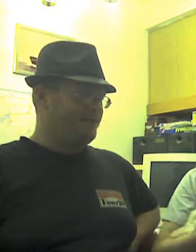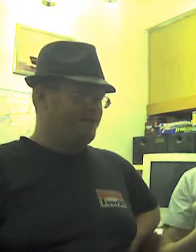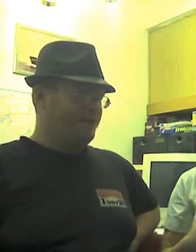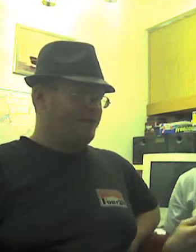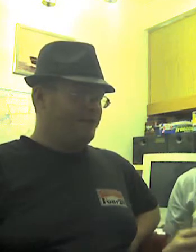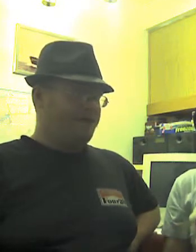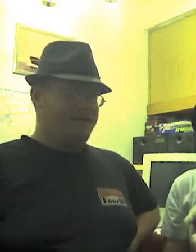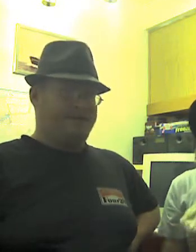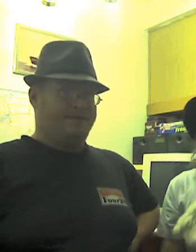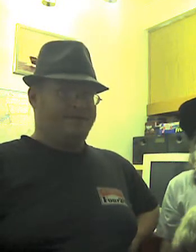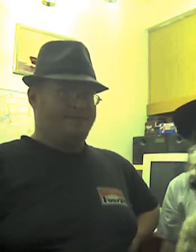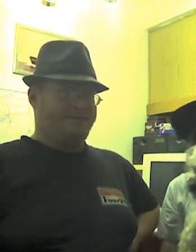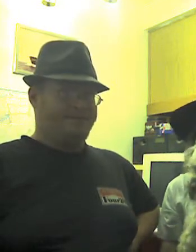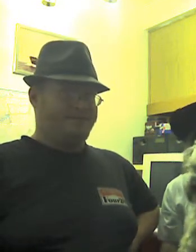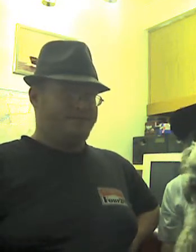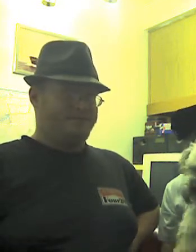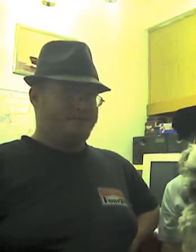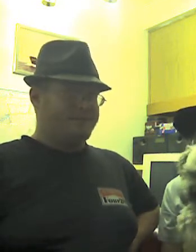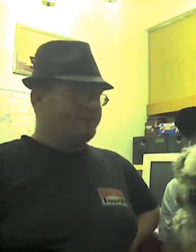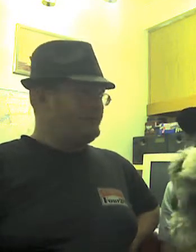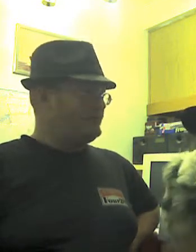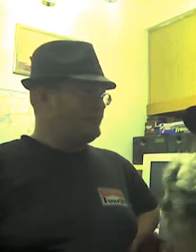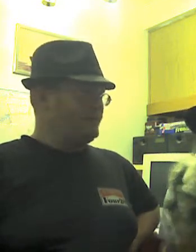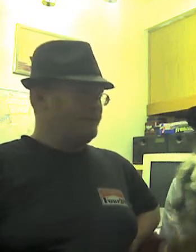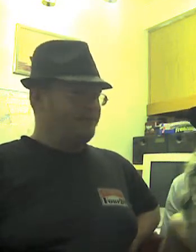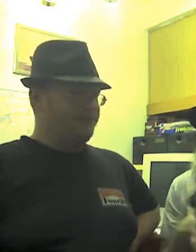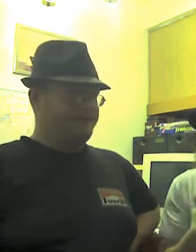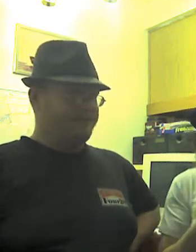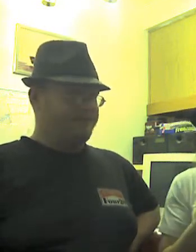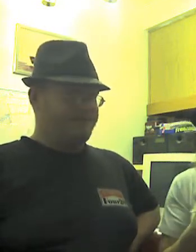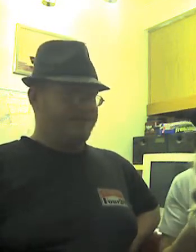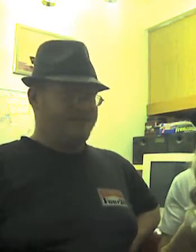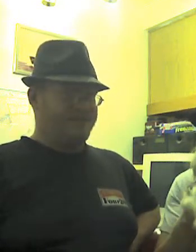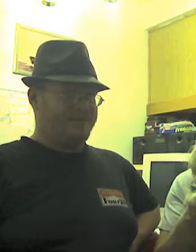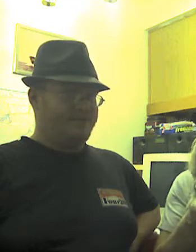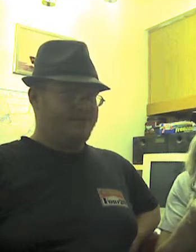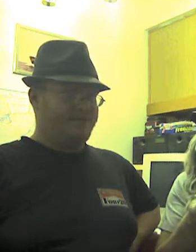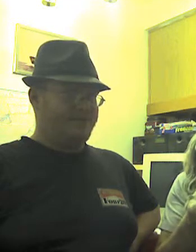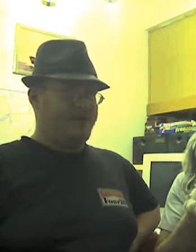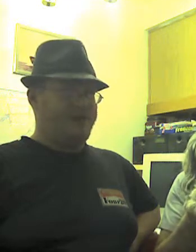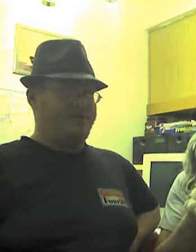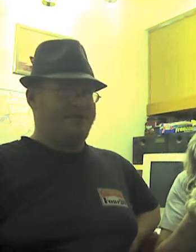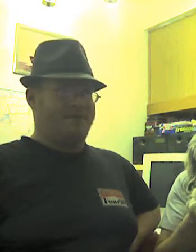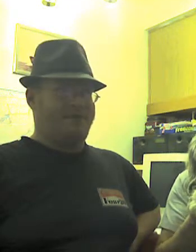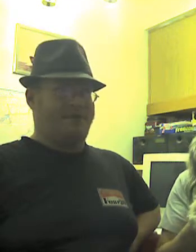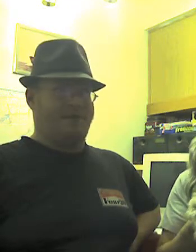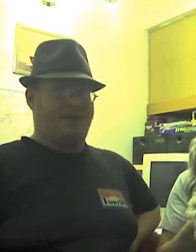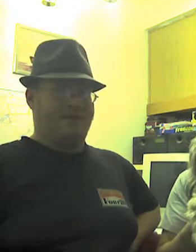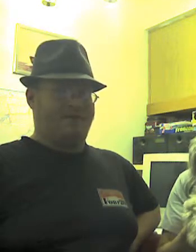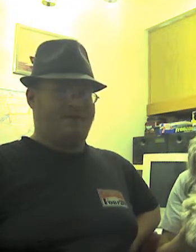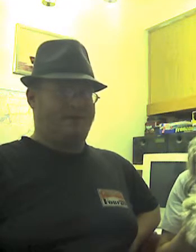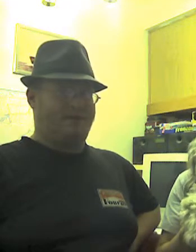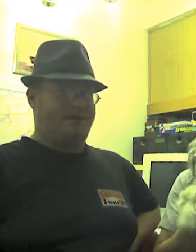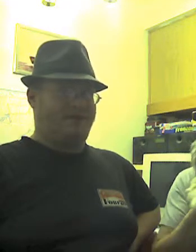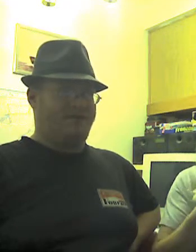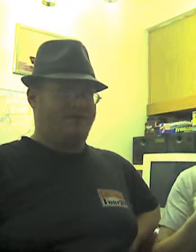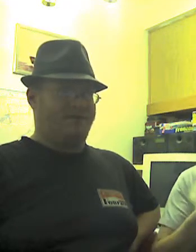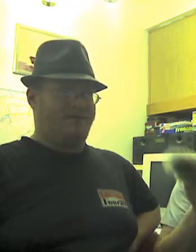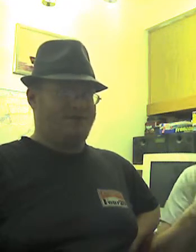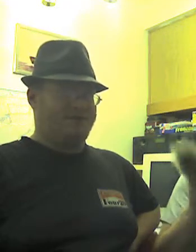the briefing from my point of view, so we know what's going on. So, Moppy? So, that's something you can be looking forward to in the future.